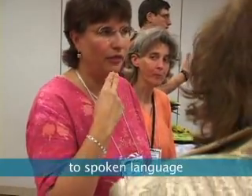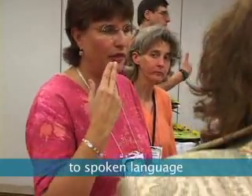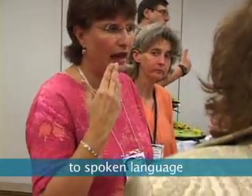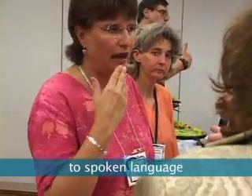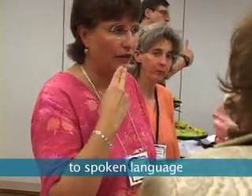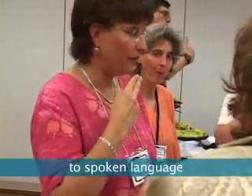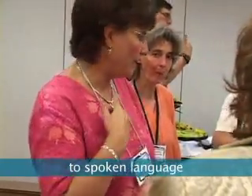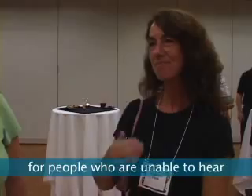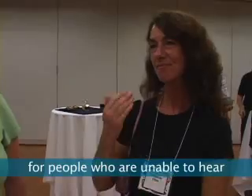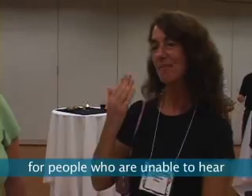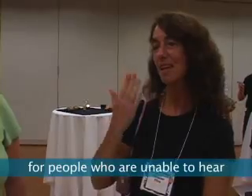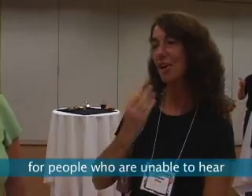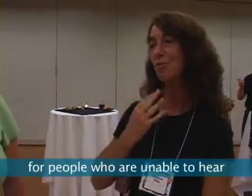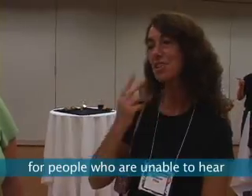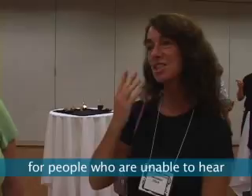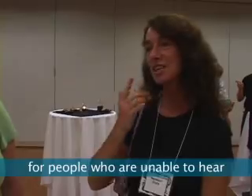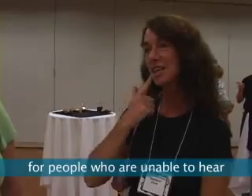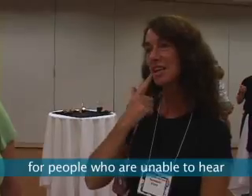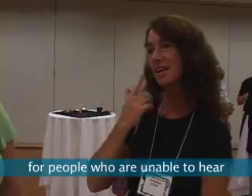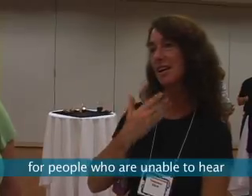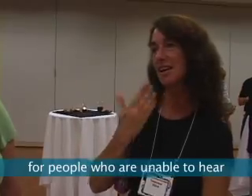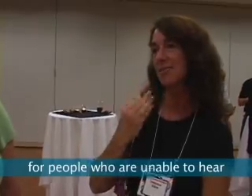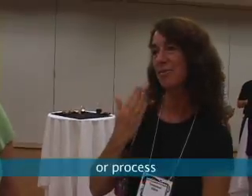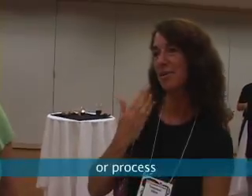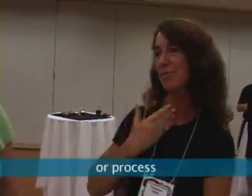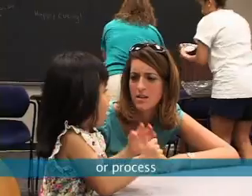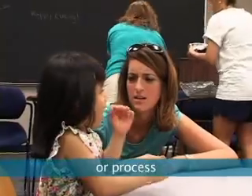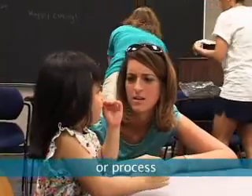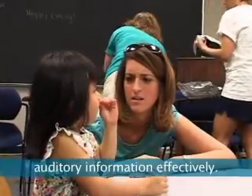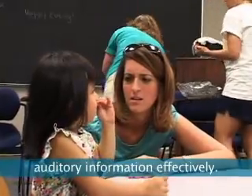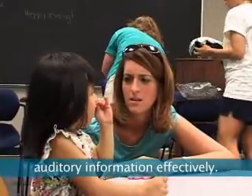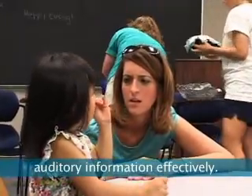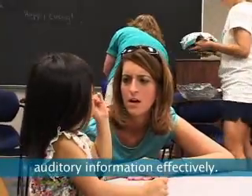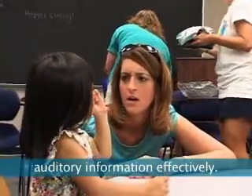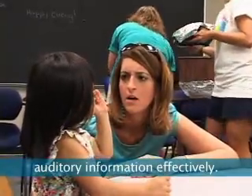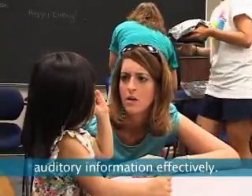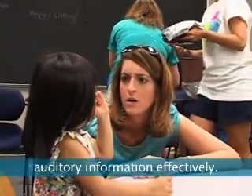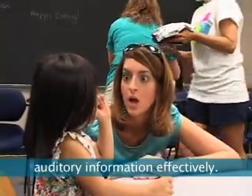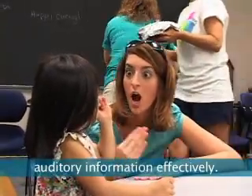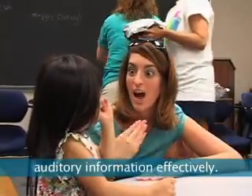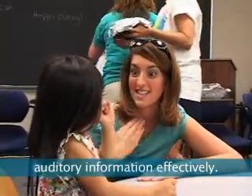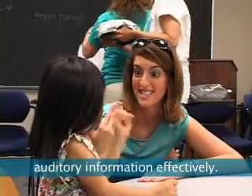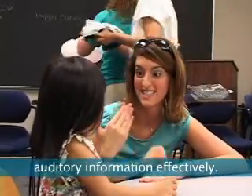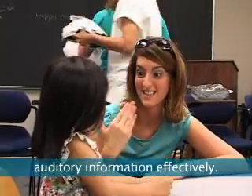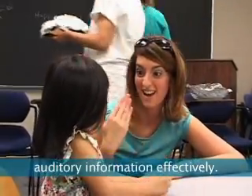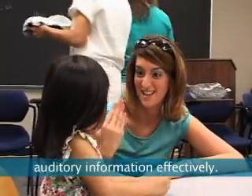spoken language for people who are unable to hear or process auditory information effectively.